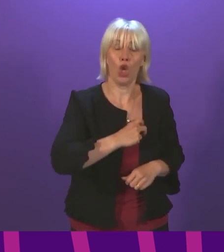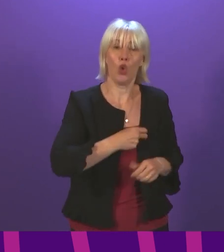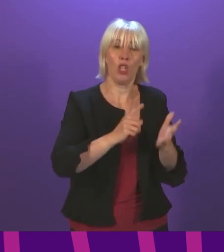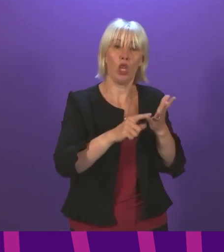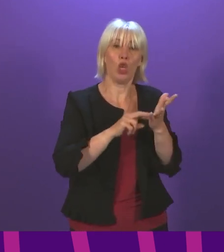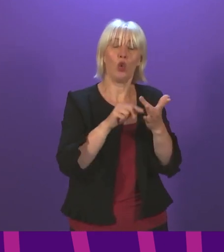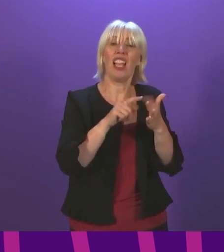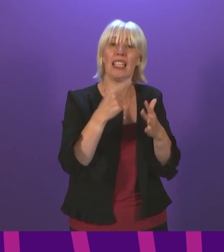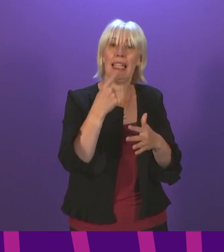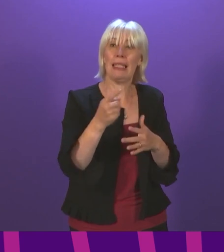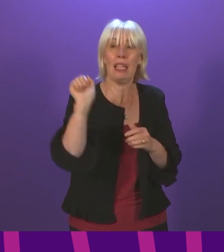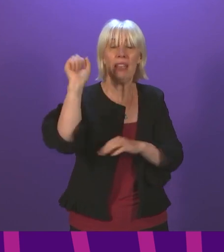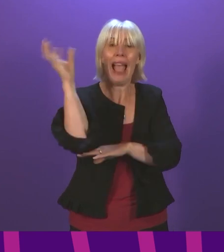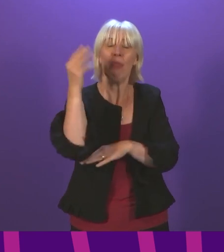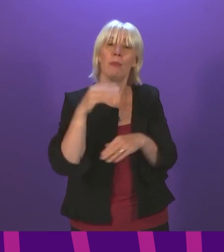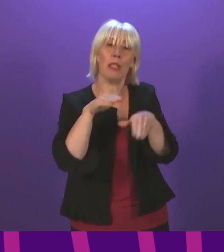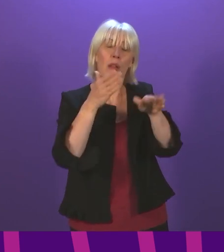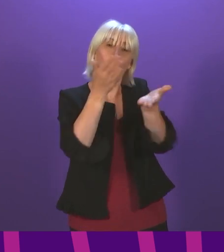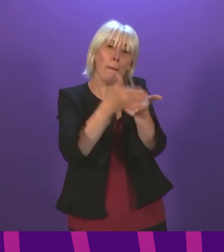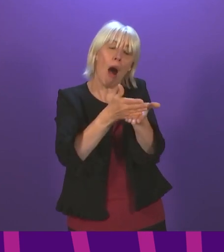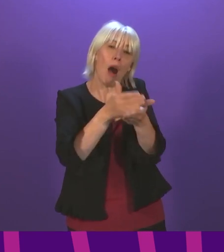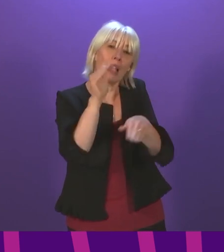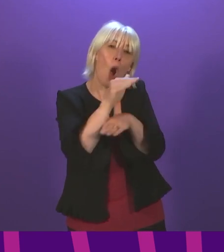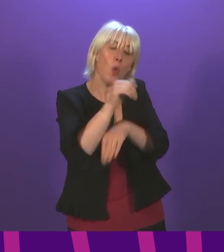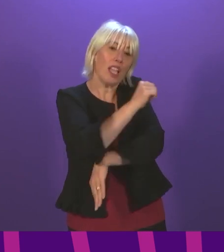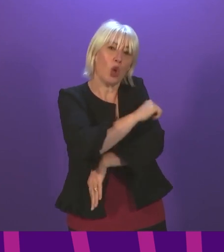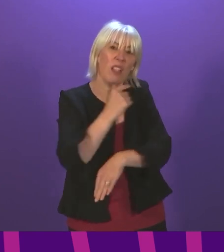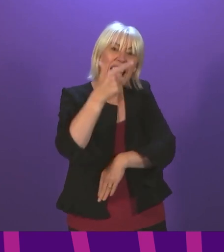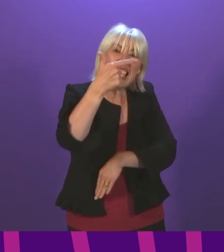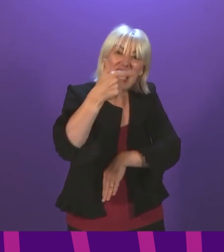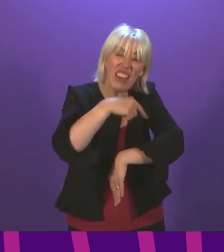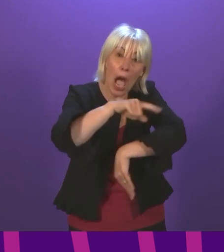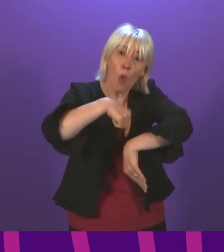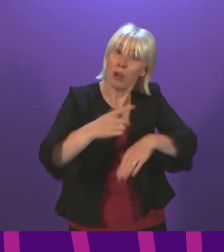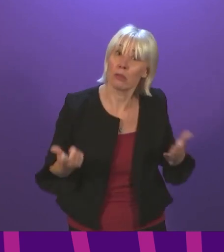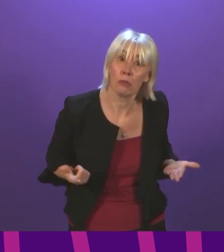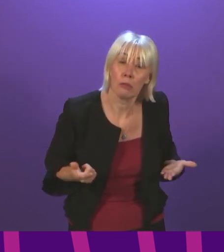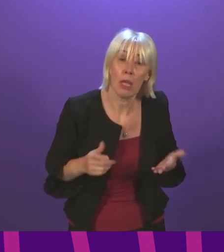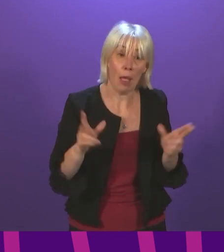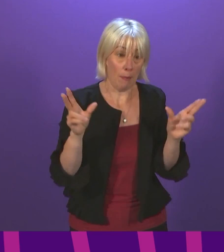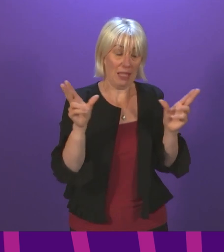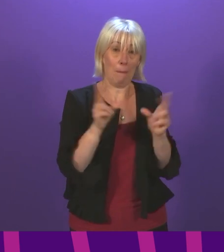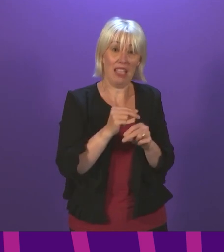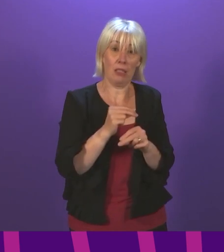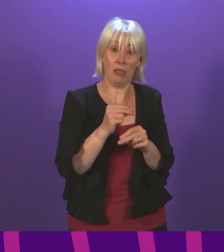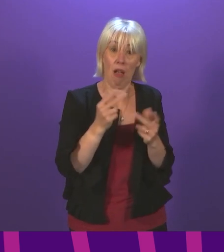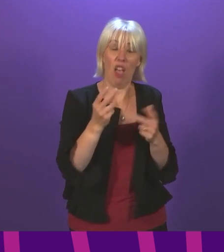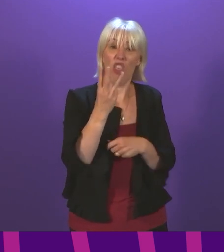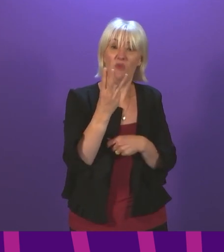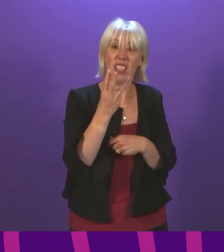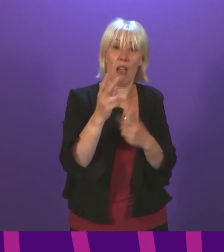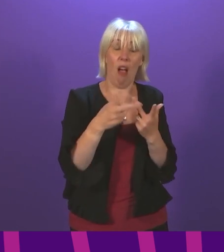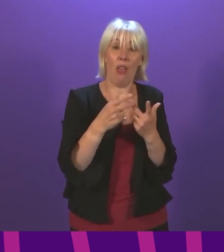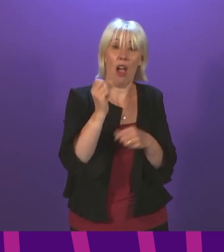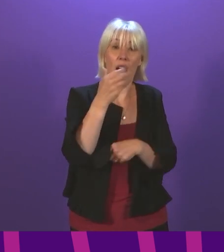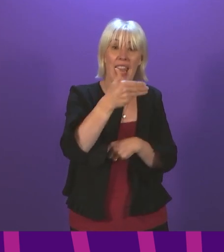ambulances were parked outside hospitals for seven hours, missing three other 999 calls while they waited.